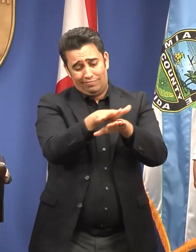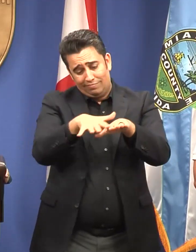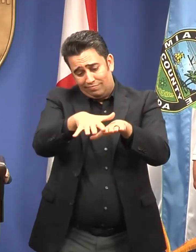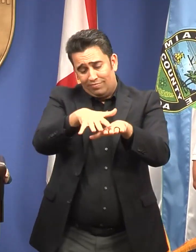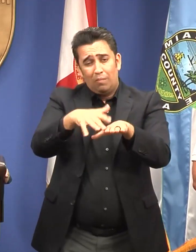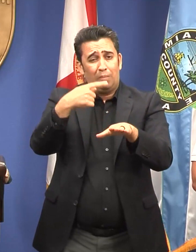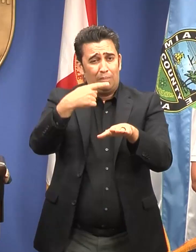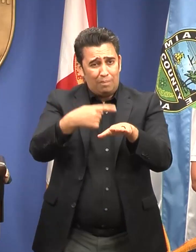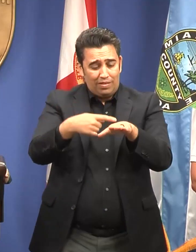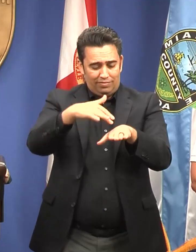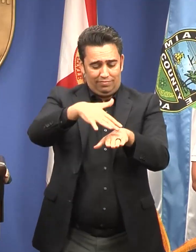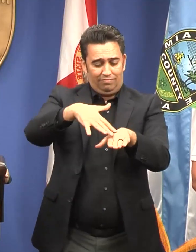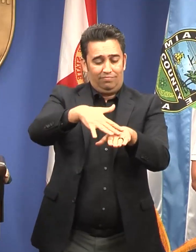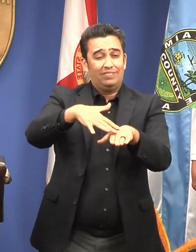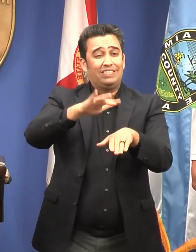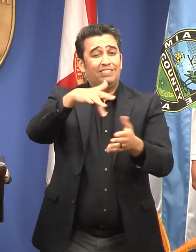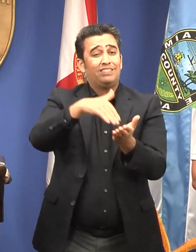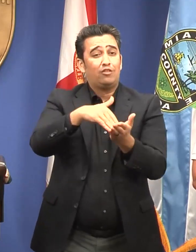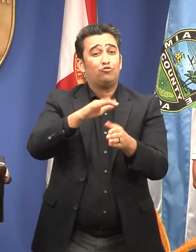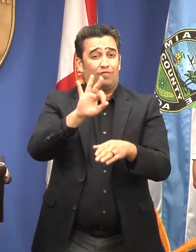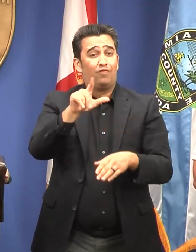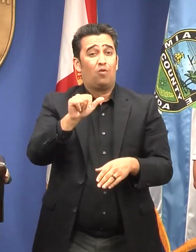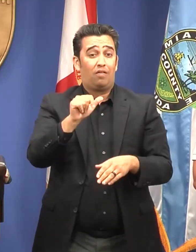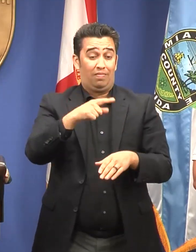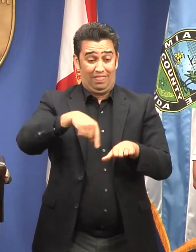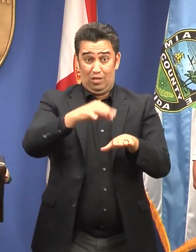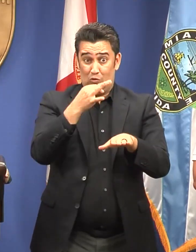Florida as they prepare for the hurricane's arrival.